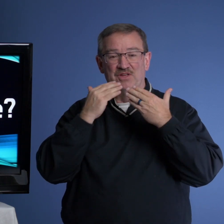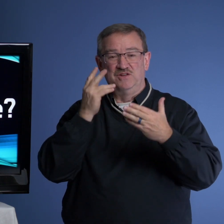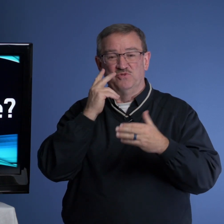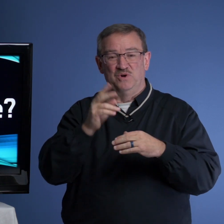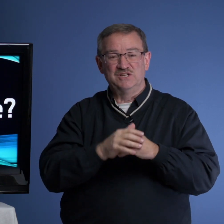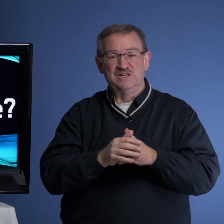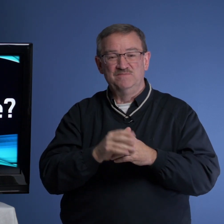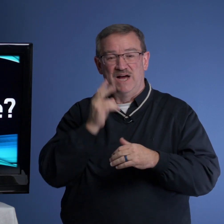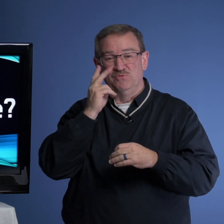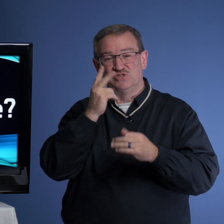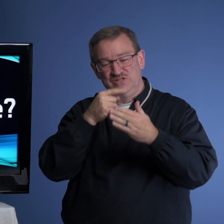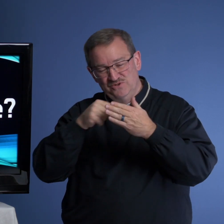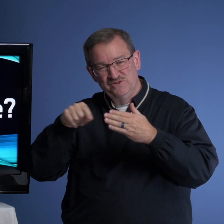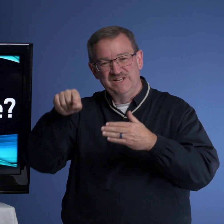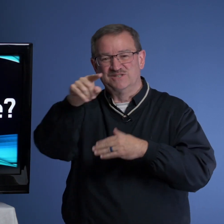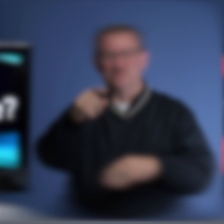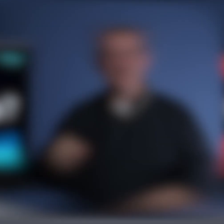Thank you for watching. I will see you next week.